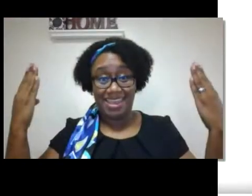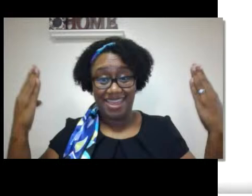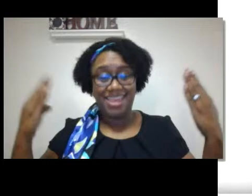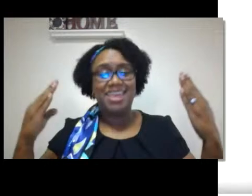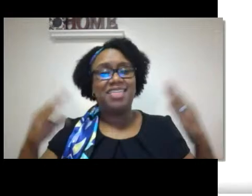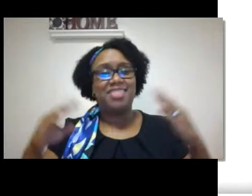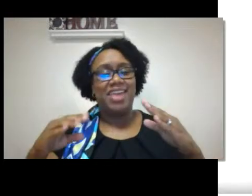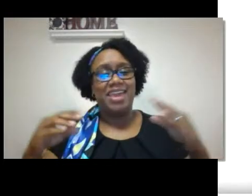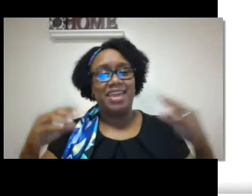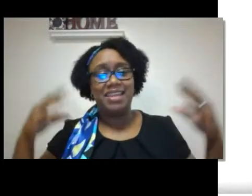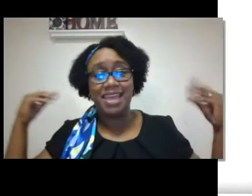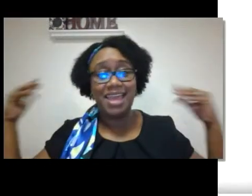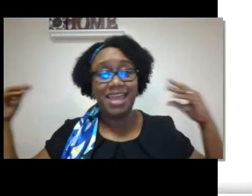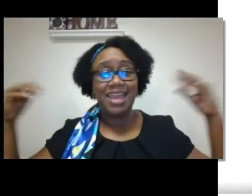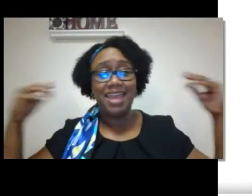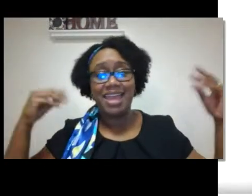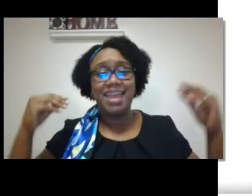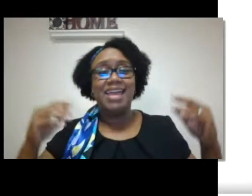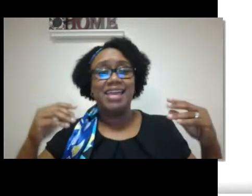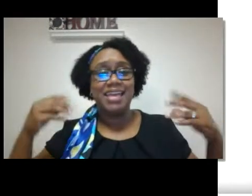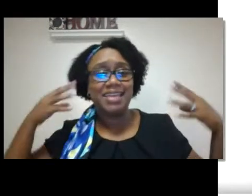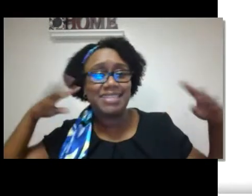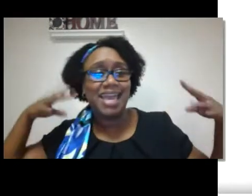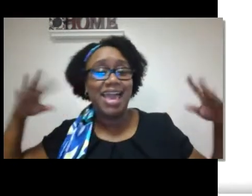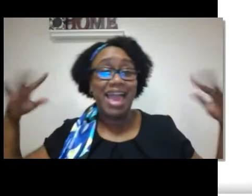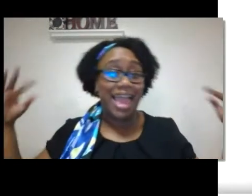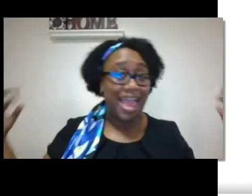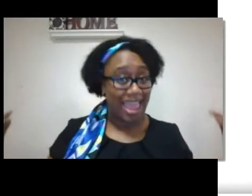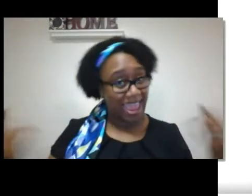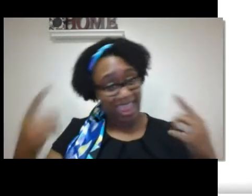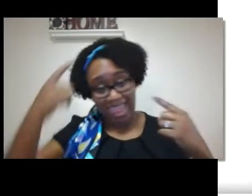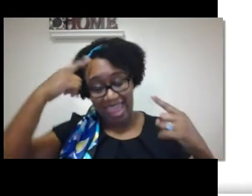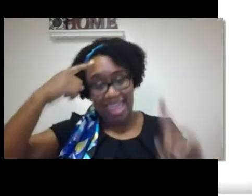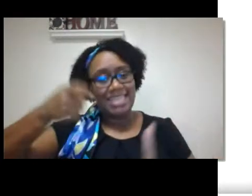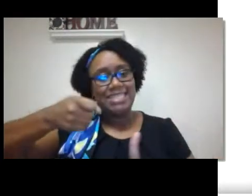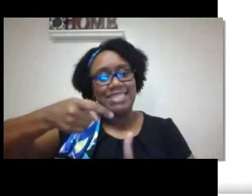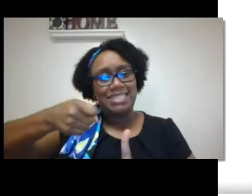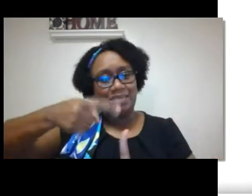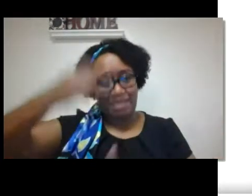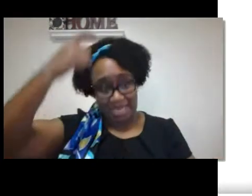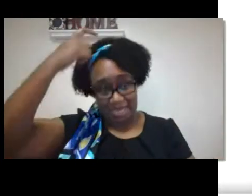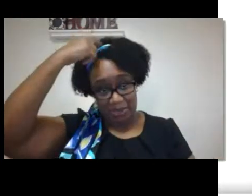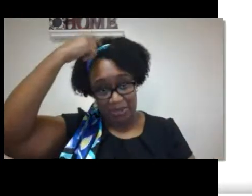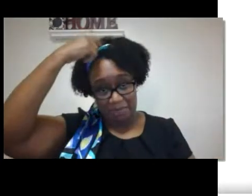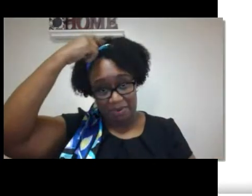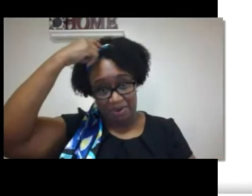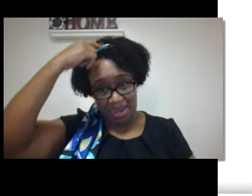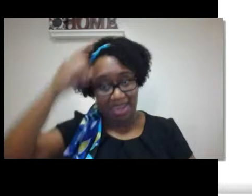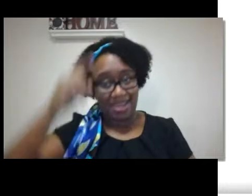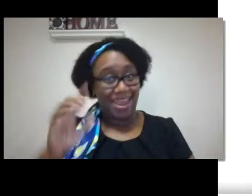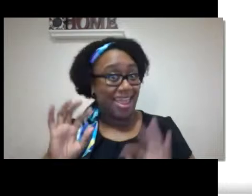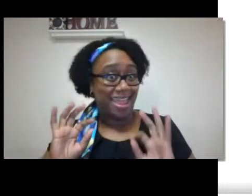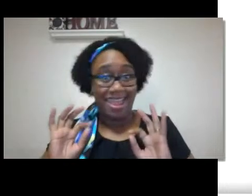if the doors are open, your ears are open. If the doors are closed, your ears are closed. If your doors are open,